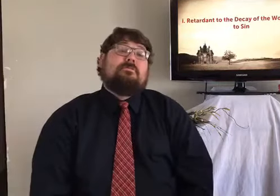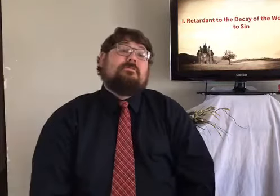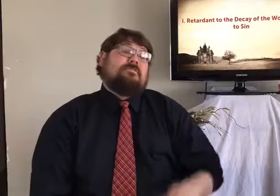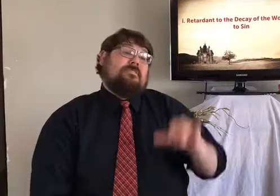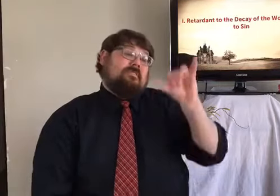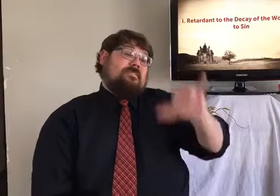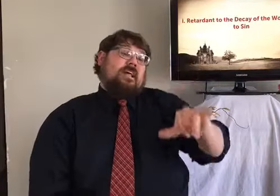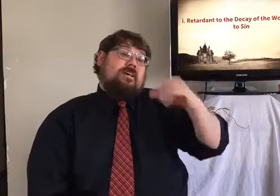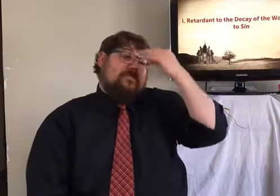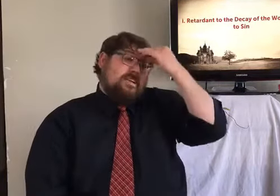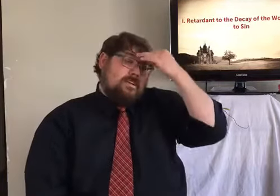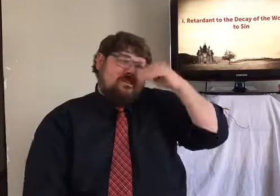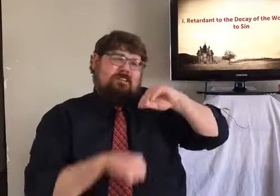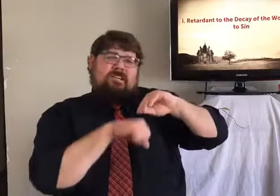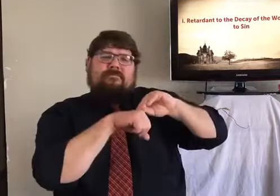and not in Christ.